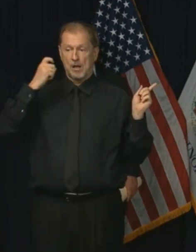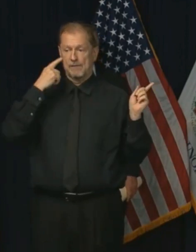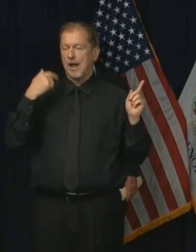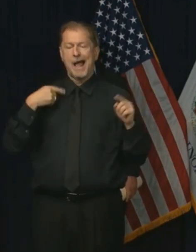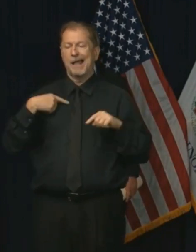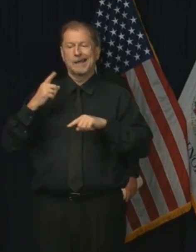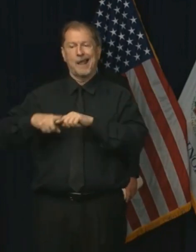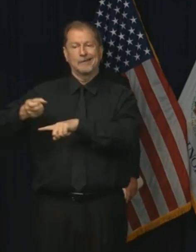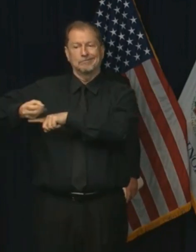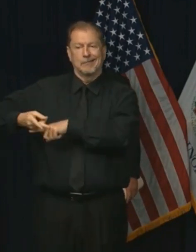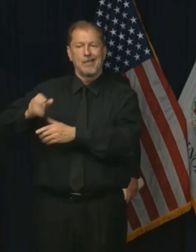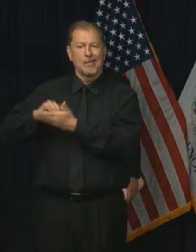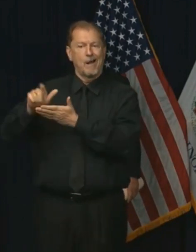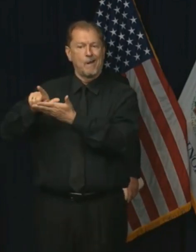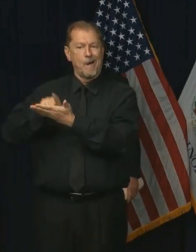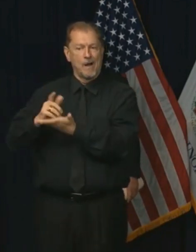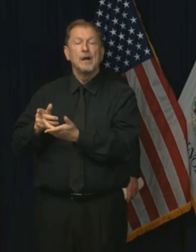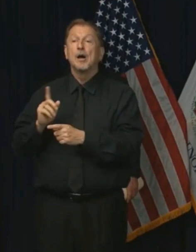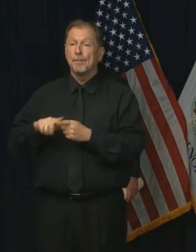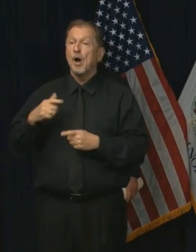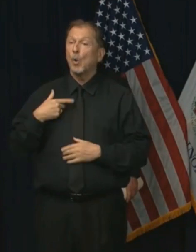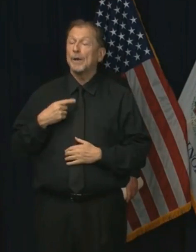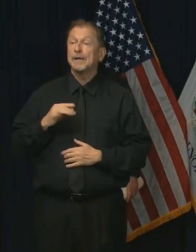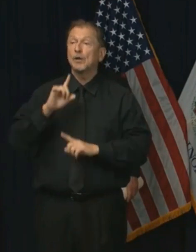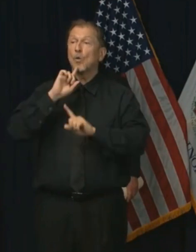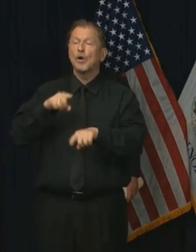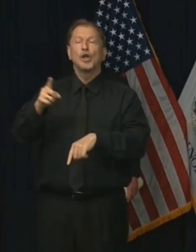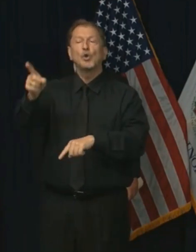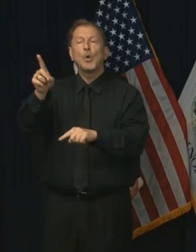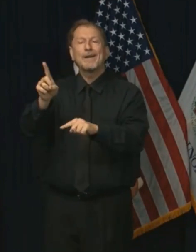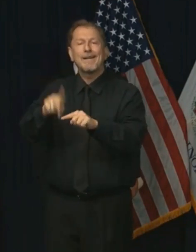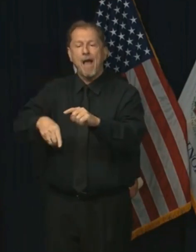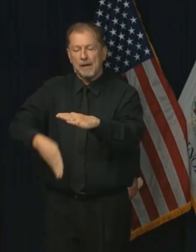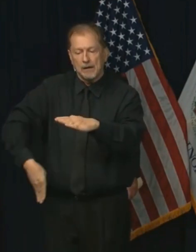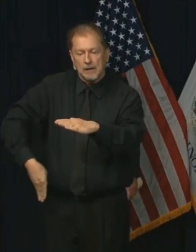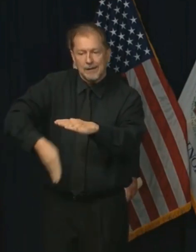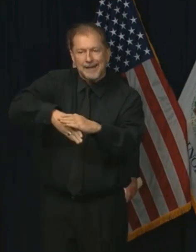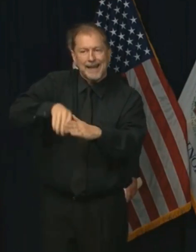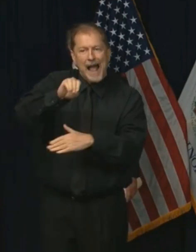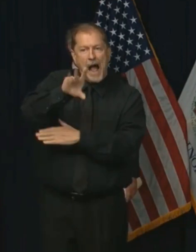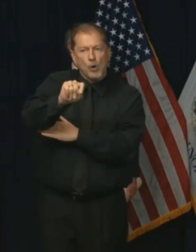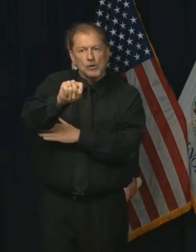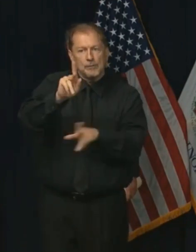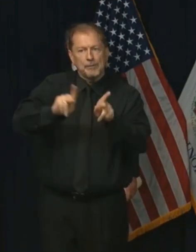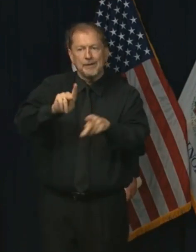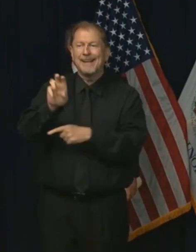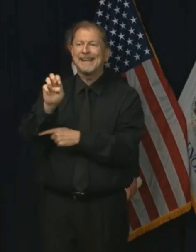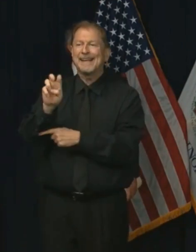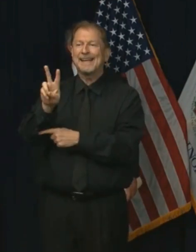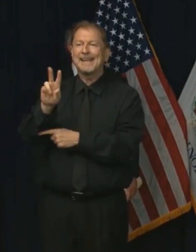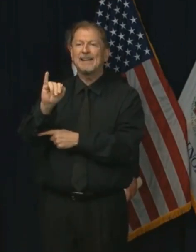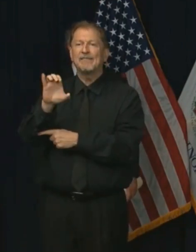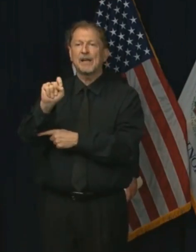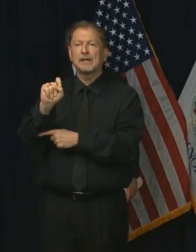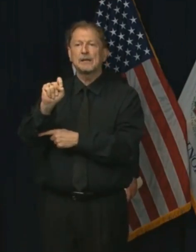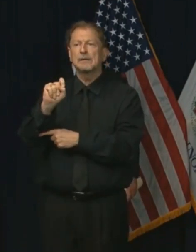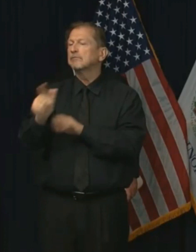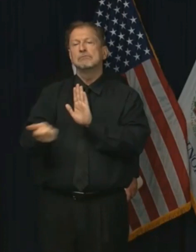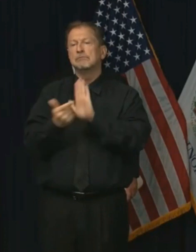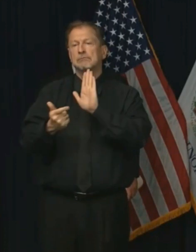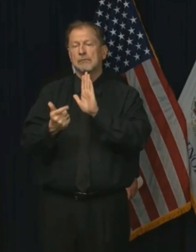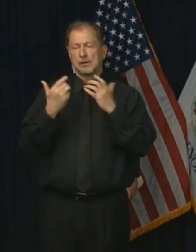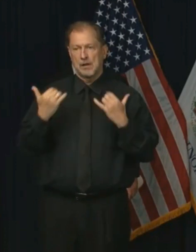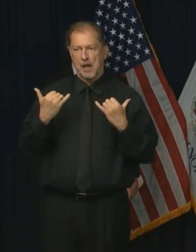many of you know, we've issued executive orders to ban evictions across the state to make sure that people are